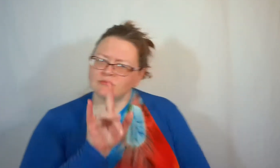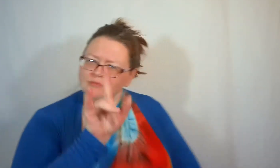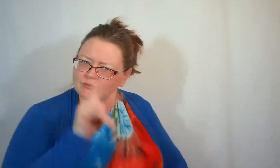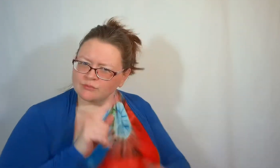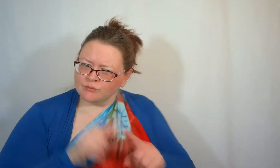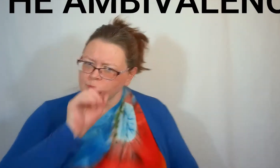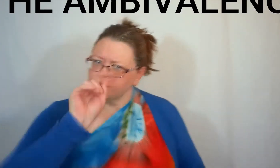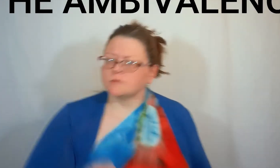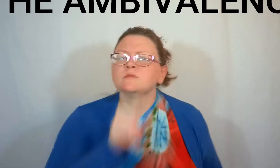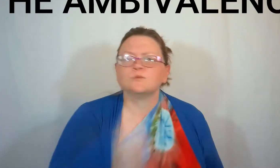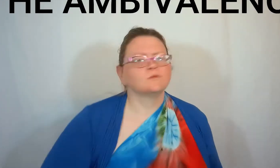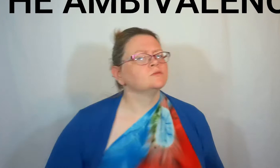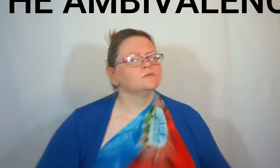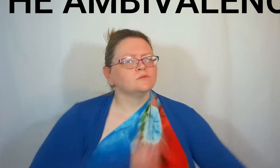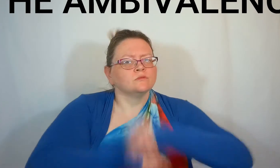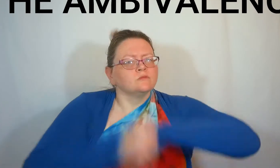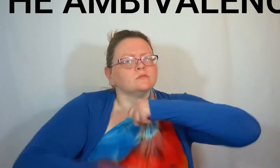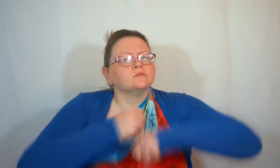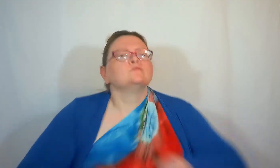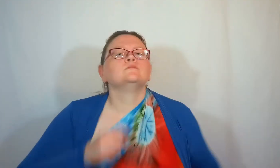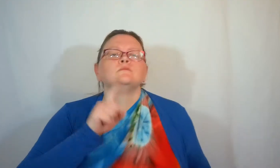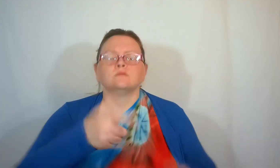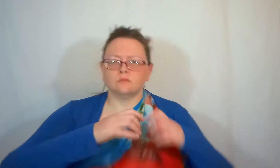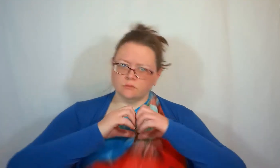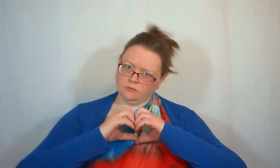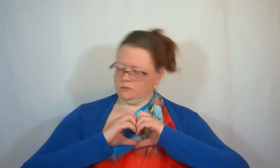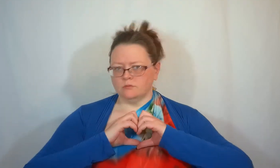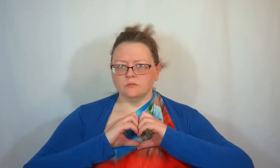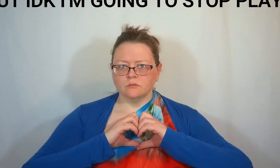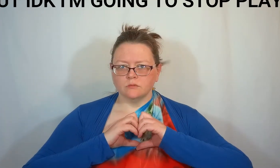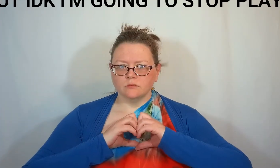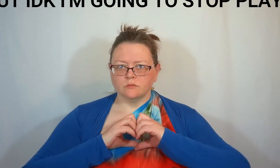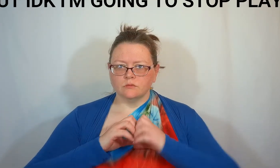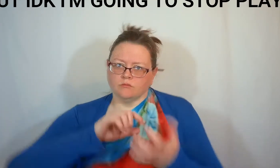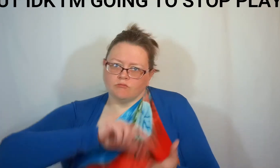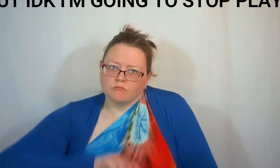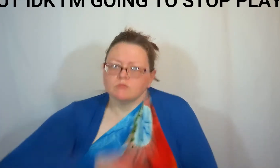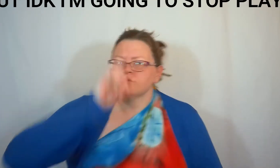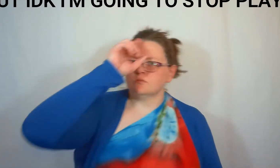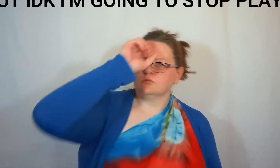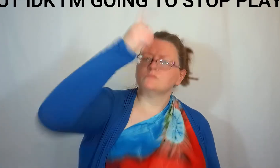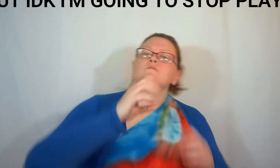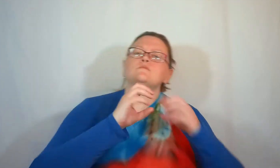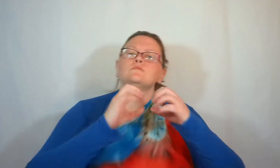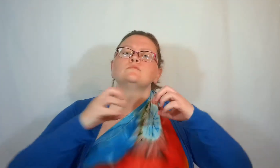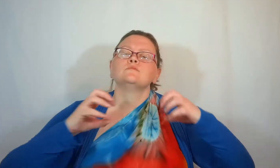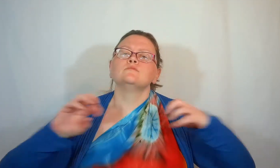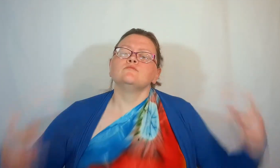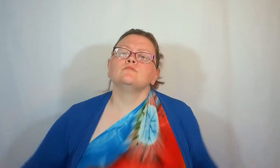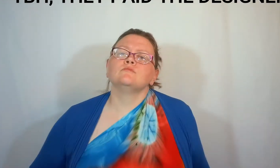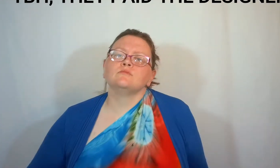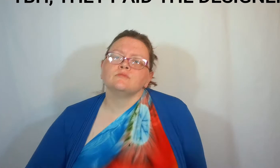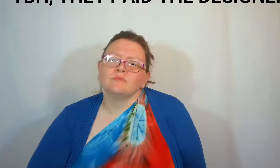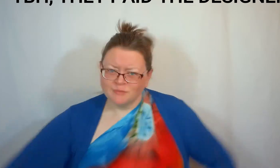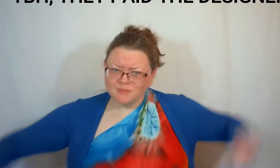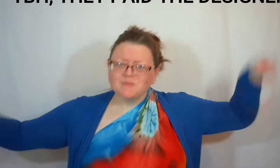they can't tell you to change who you are That's all I know so far And when the